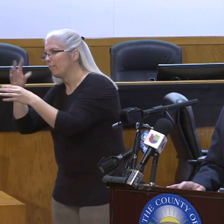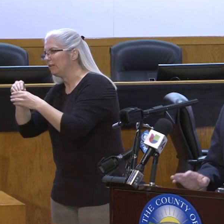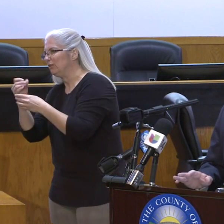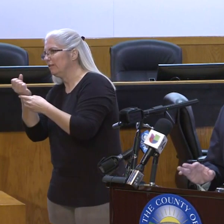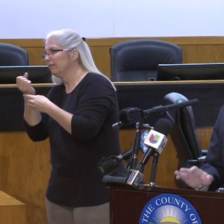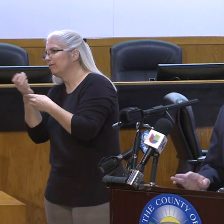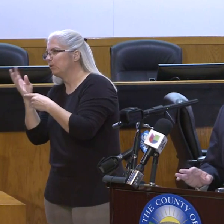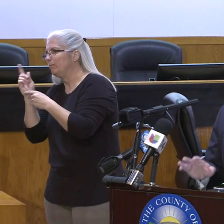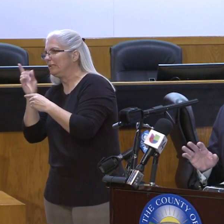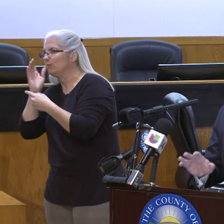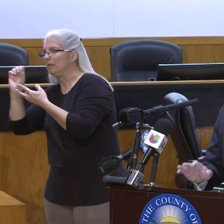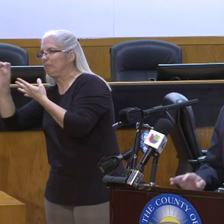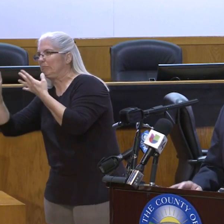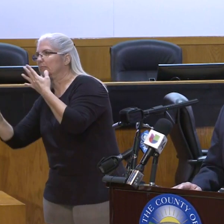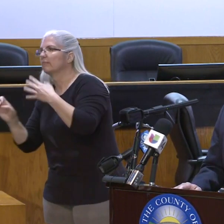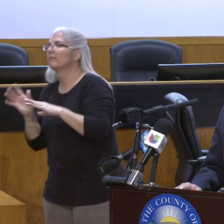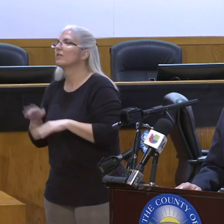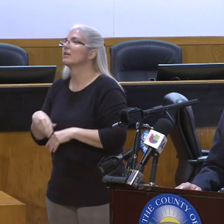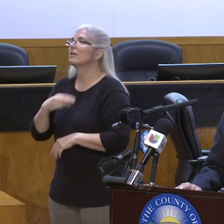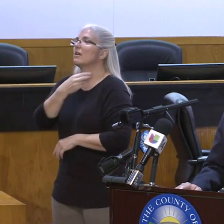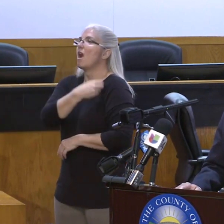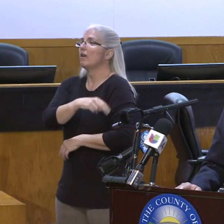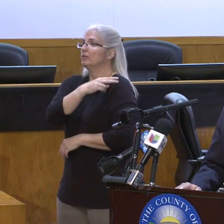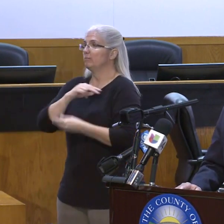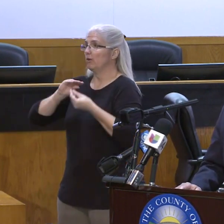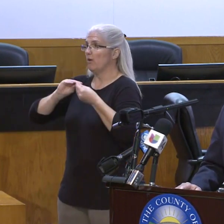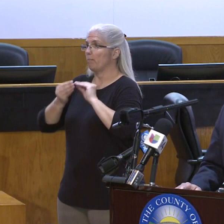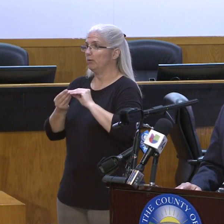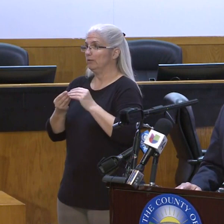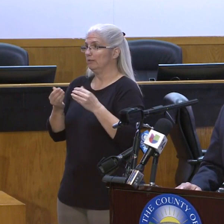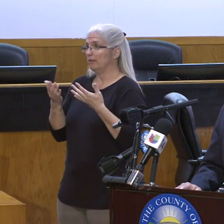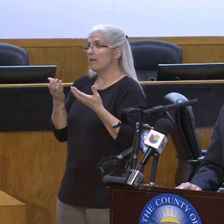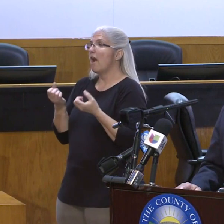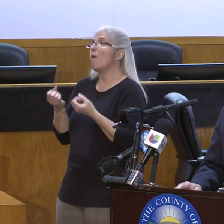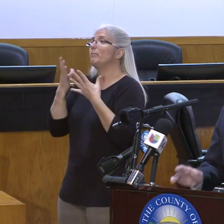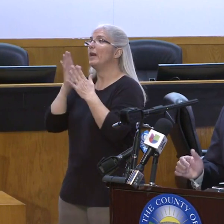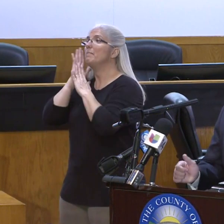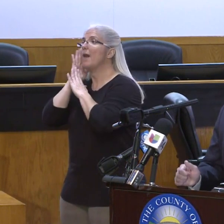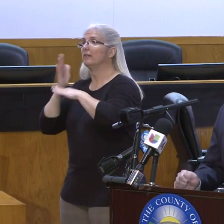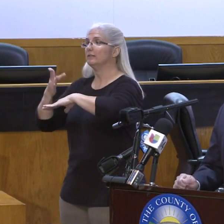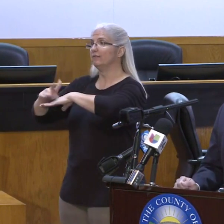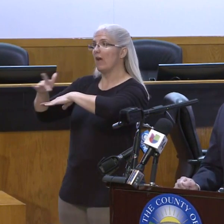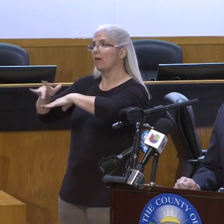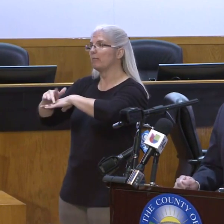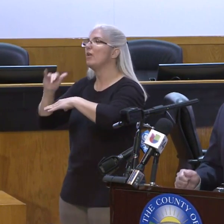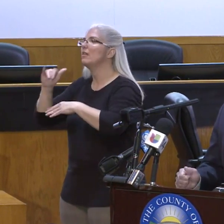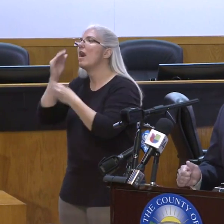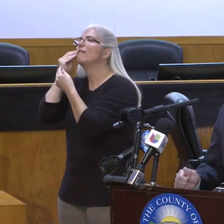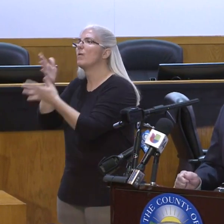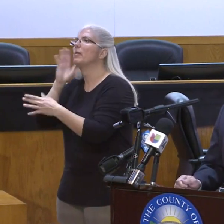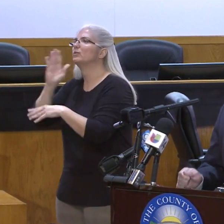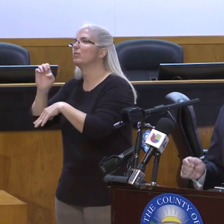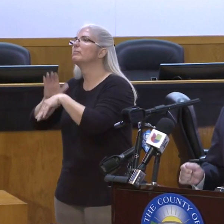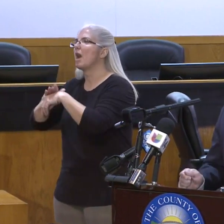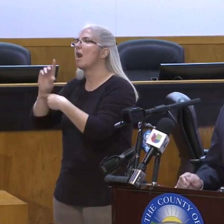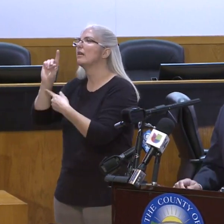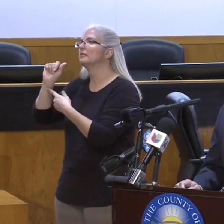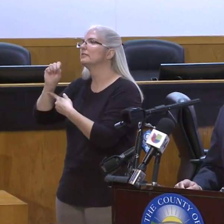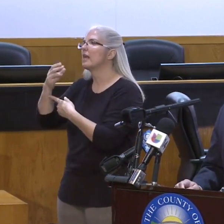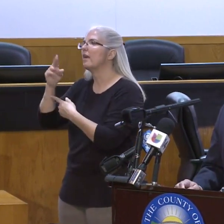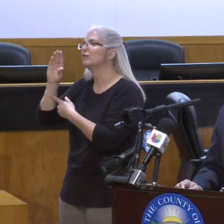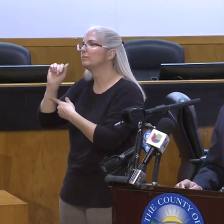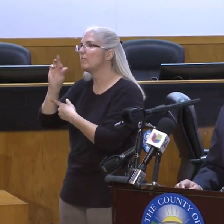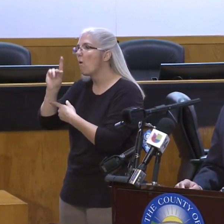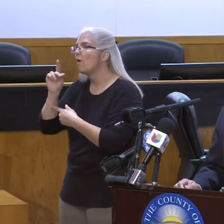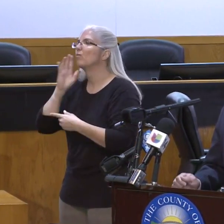that hospital capacity and the data that is included in the dashboard includes the following the number of acute